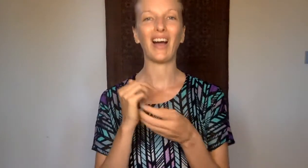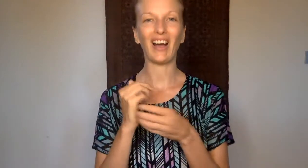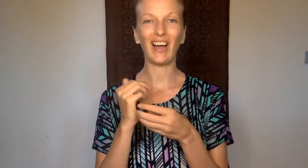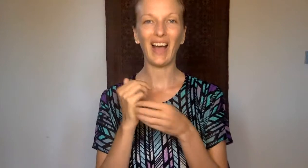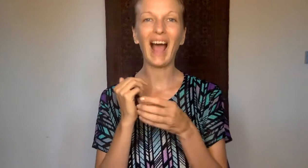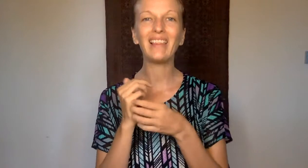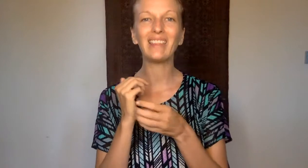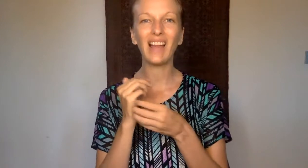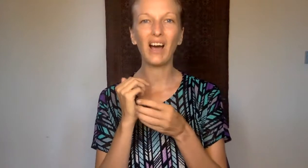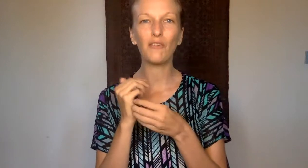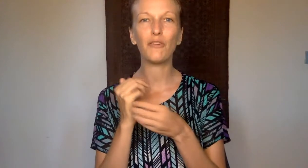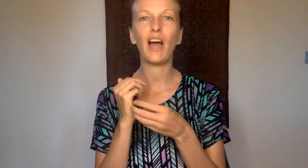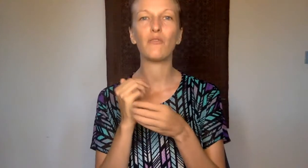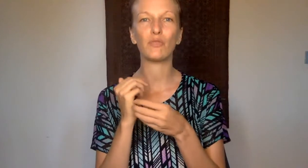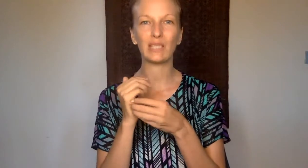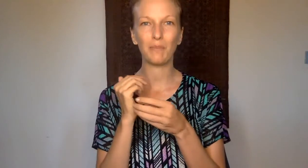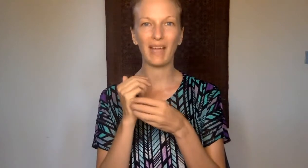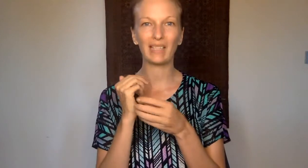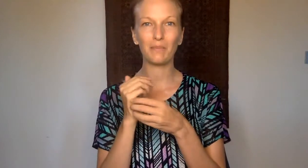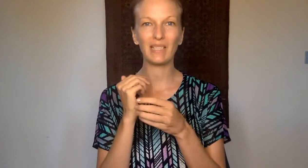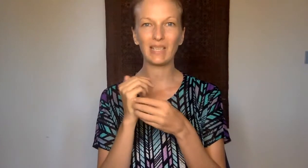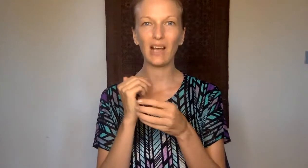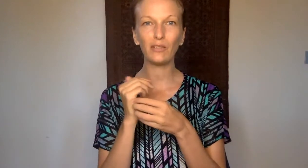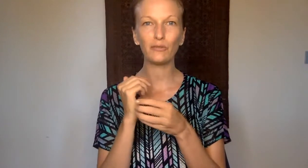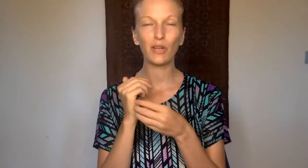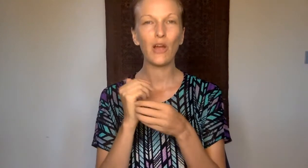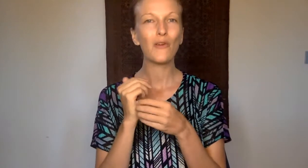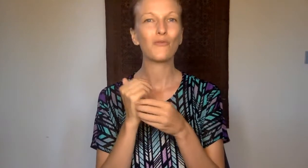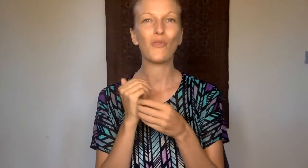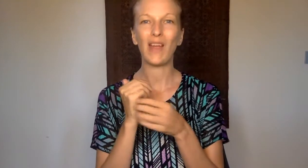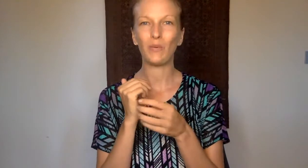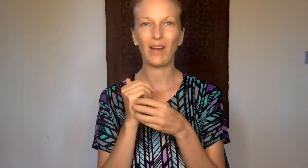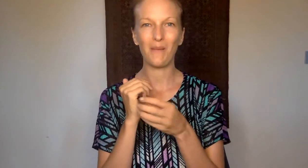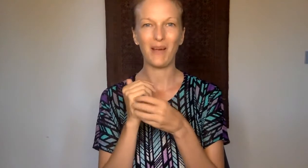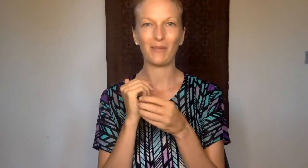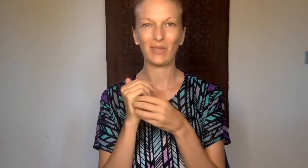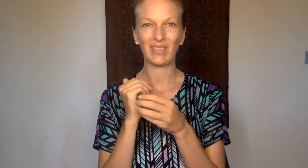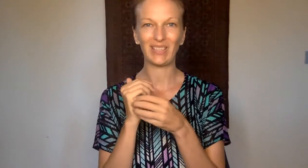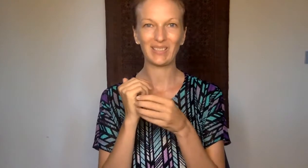I love and respect myself right where I'm at with this.